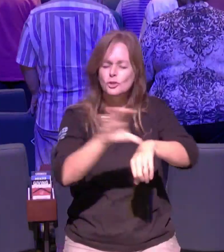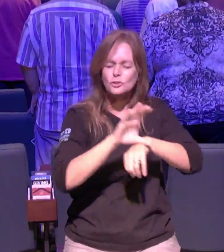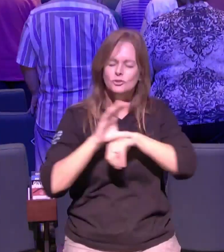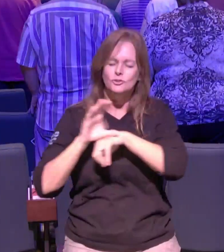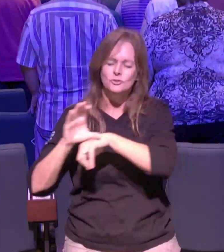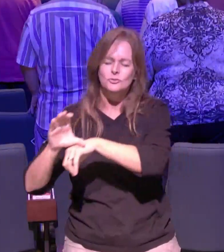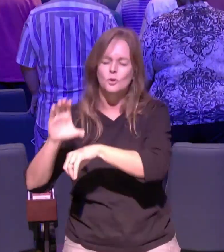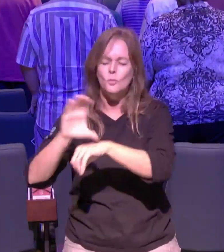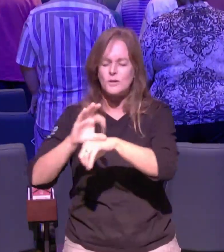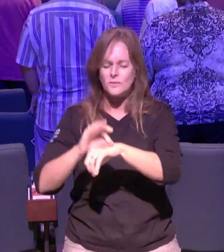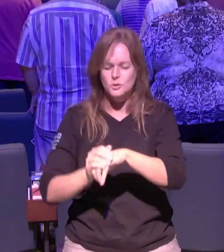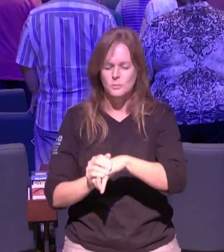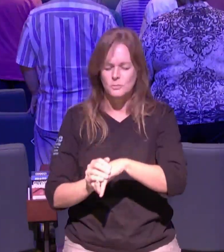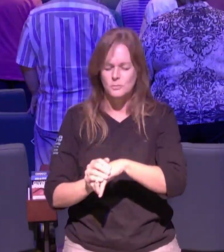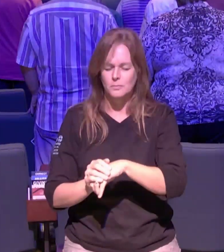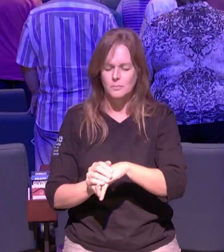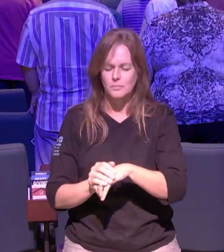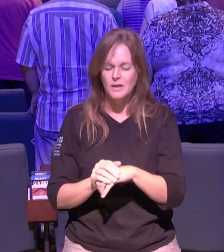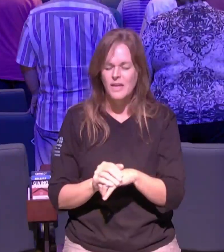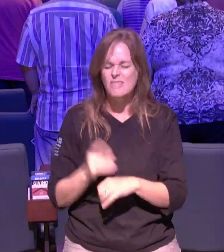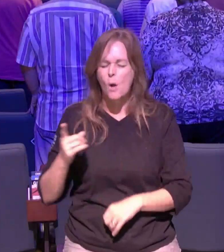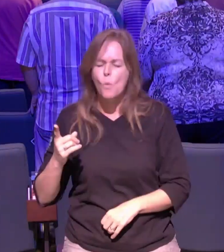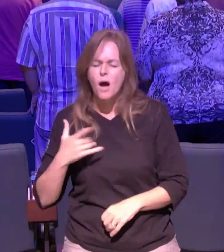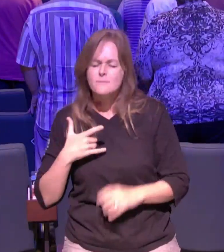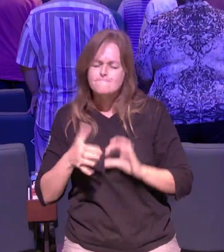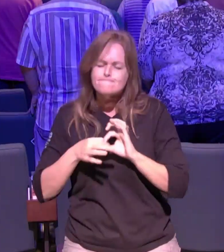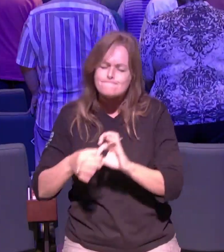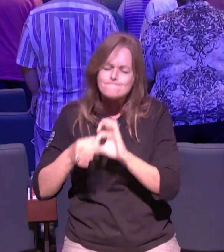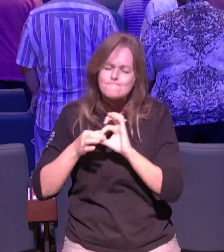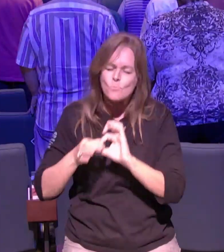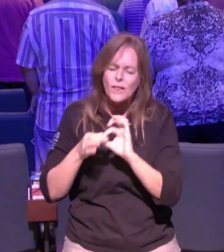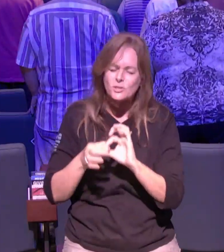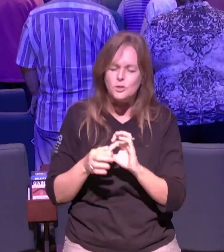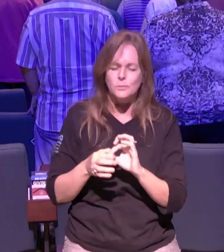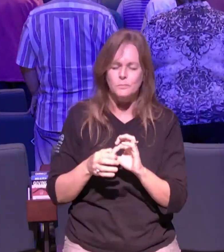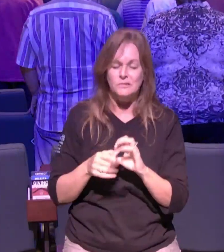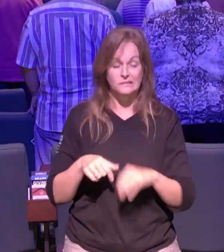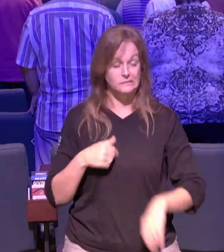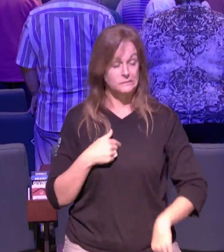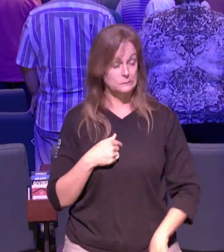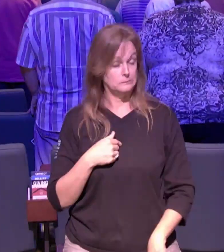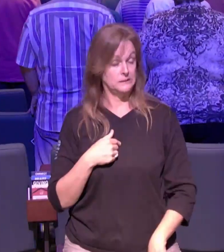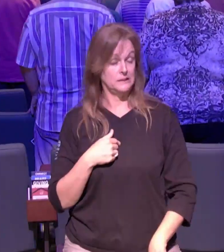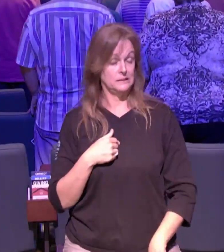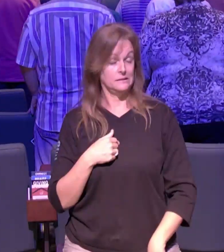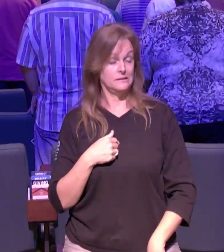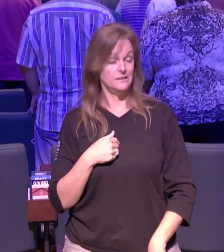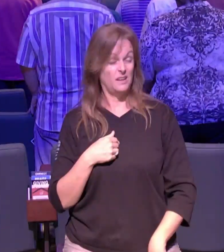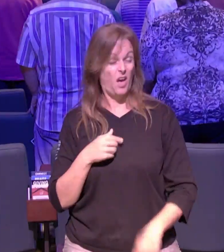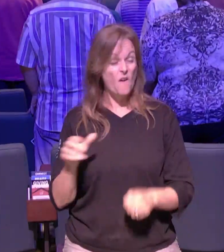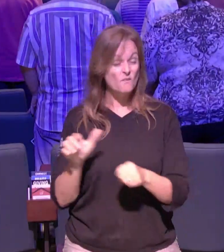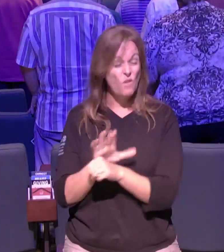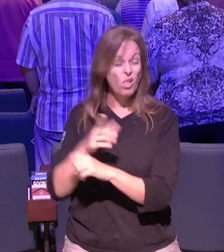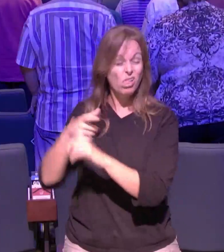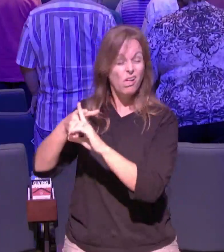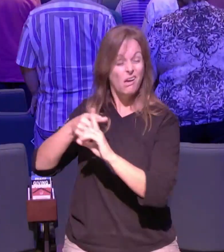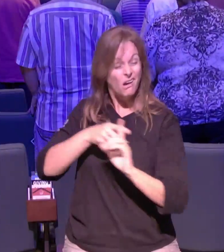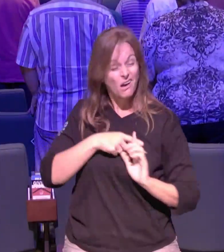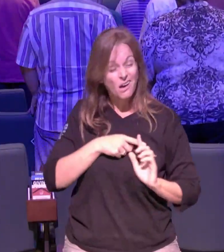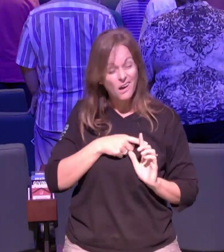have that but i need that when you talked about a relationship with jesus i don't know that i've ever had a relationship with jesus or if i did i know today